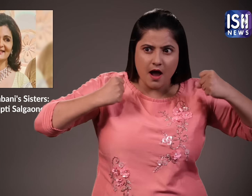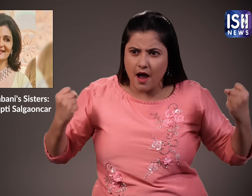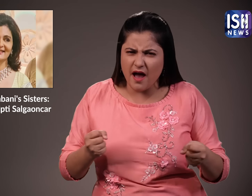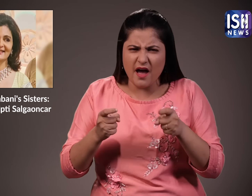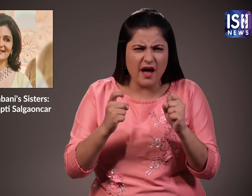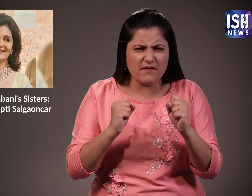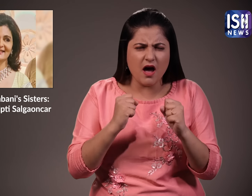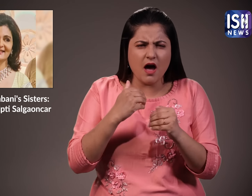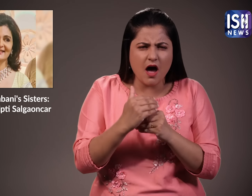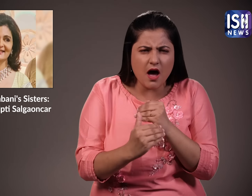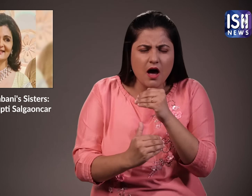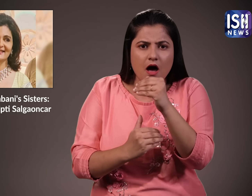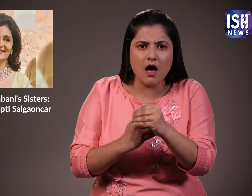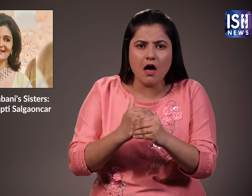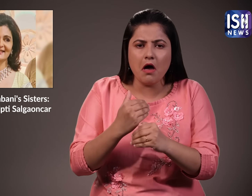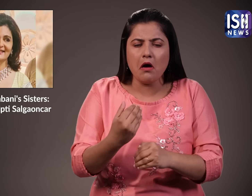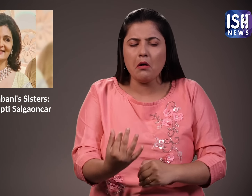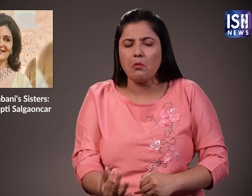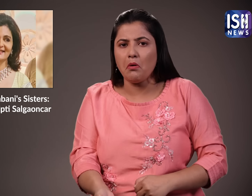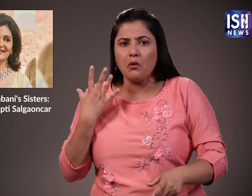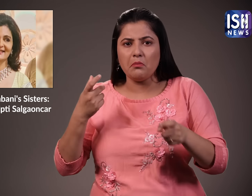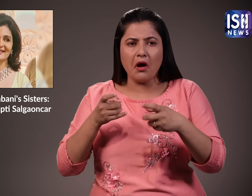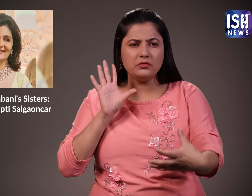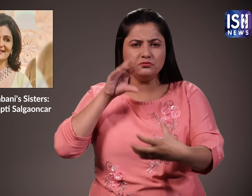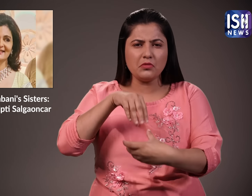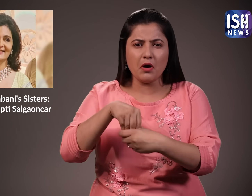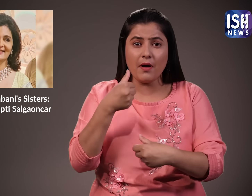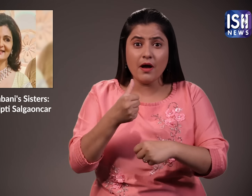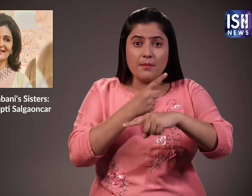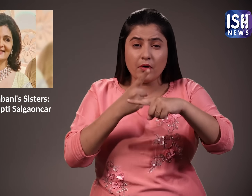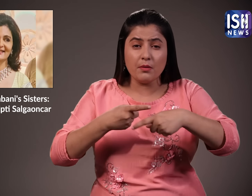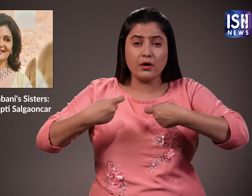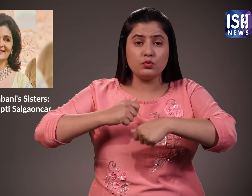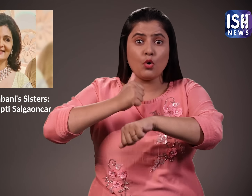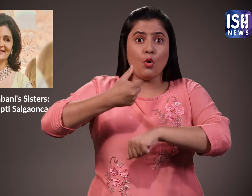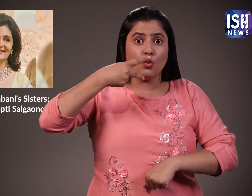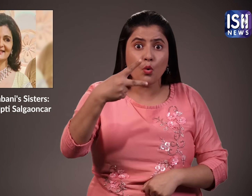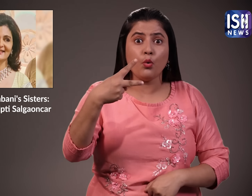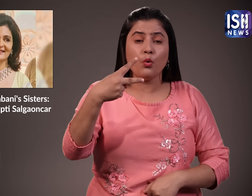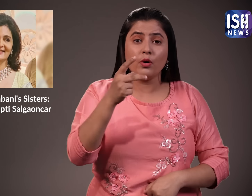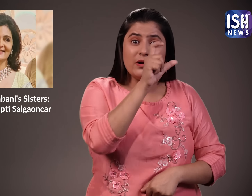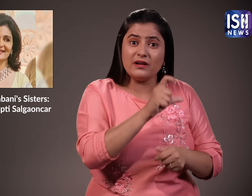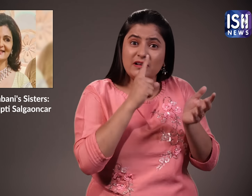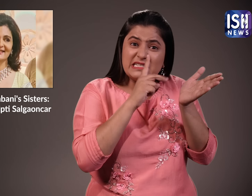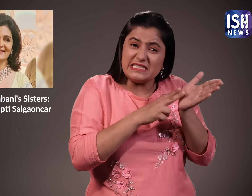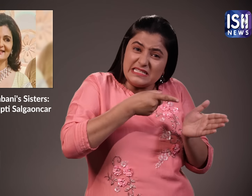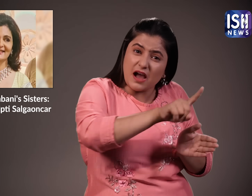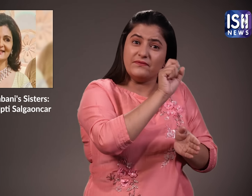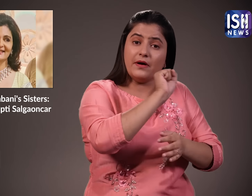but with time she grew Kothari Group tremendously. She even started these two new companies